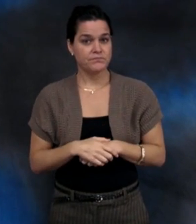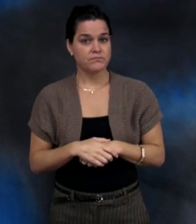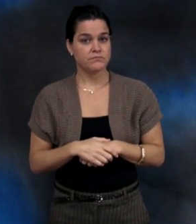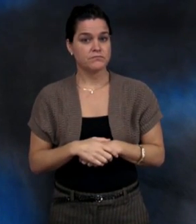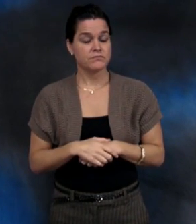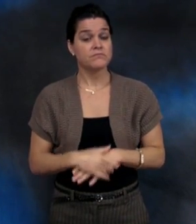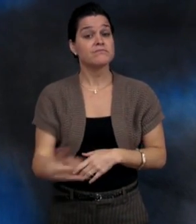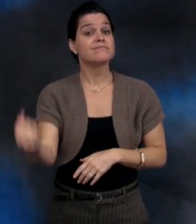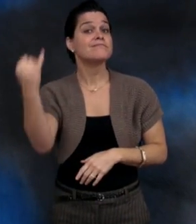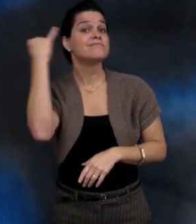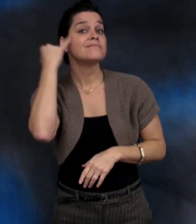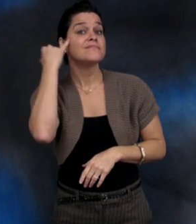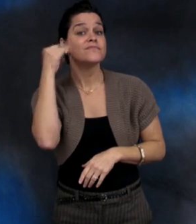It's also called flu mist.